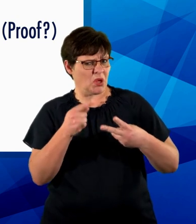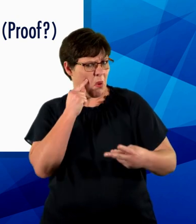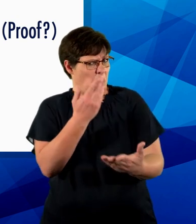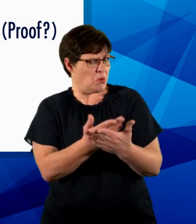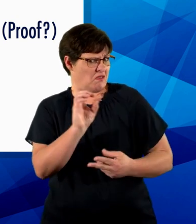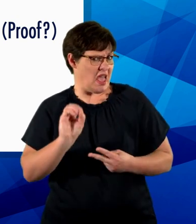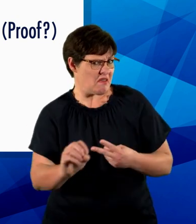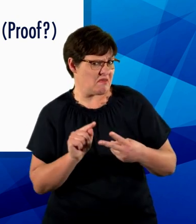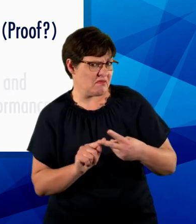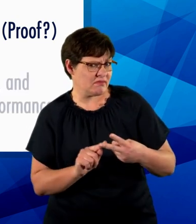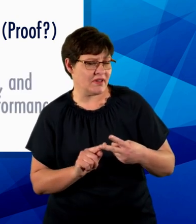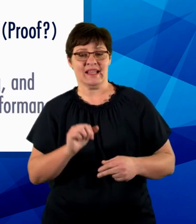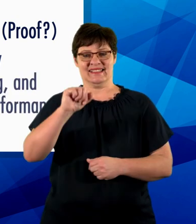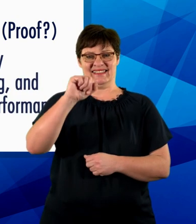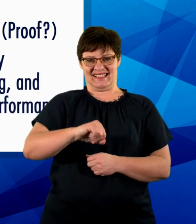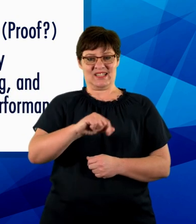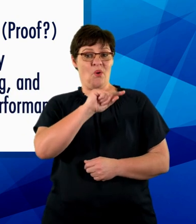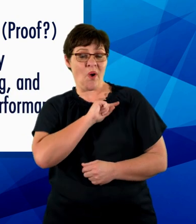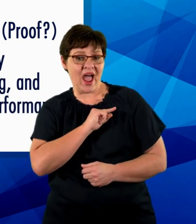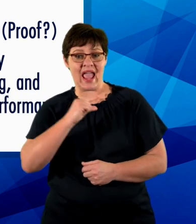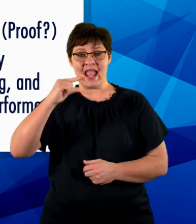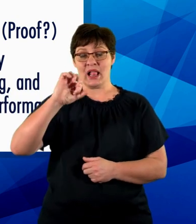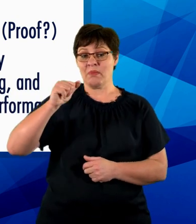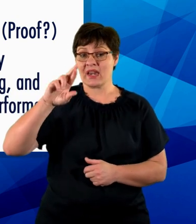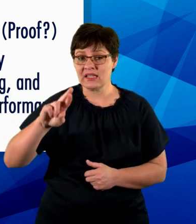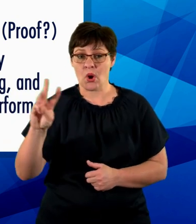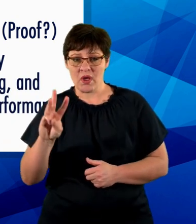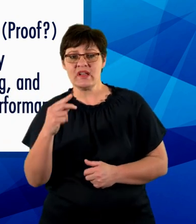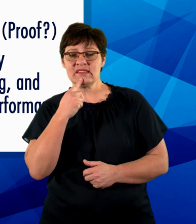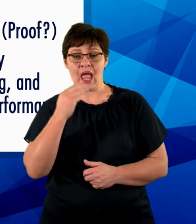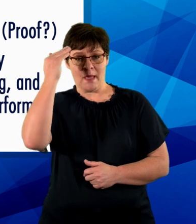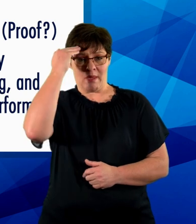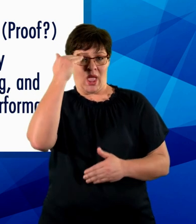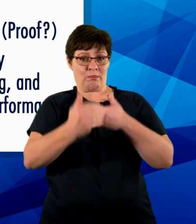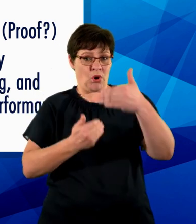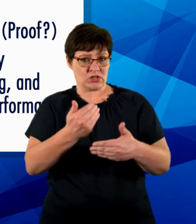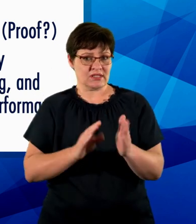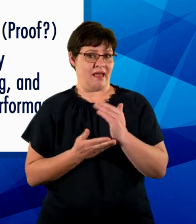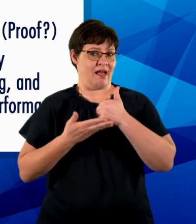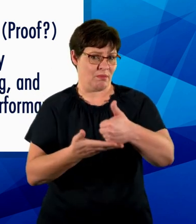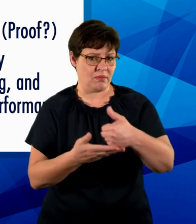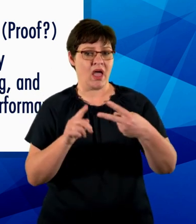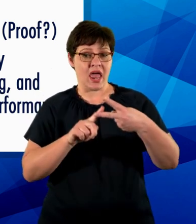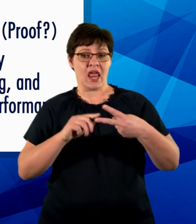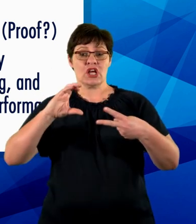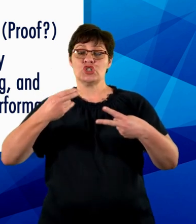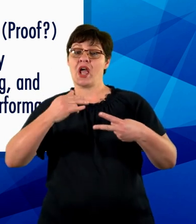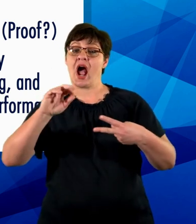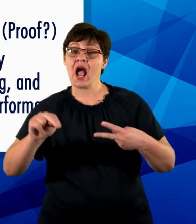Yes. Gilbert and Weaver prove it aids memory processing and Chiang et al prove it aids learning and